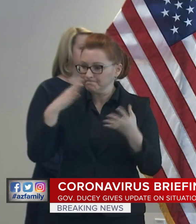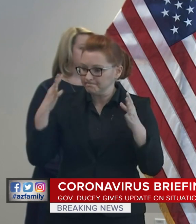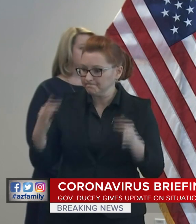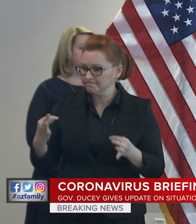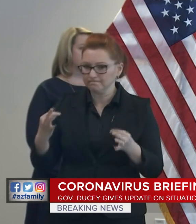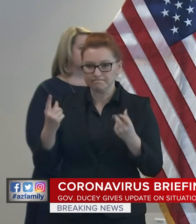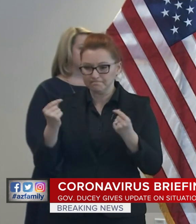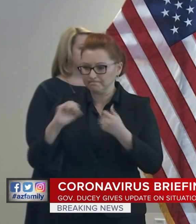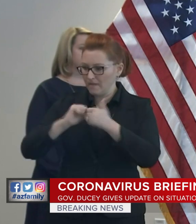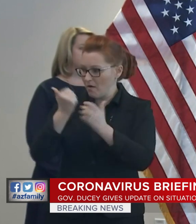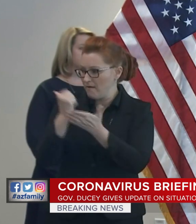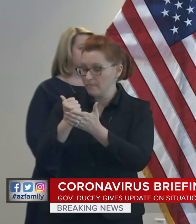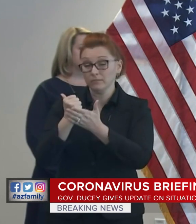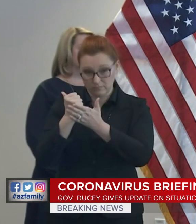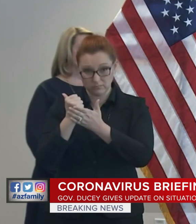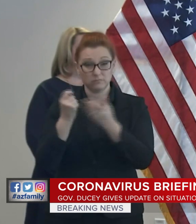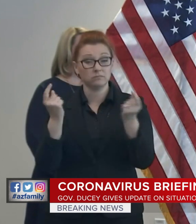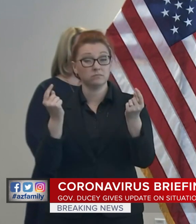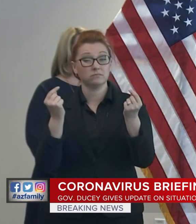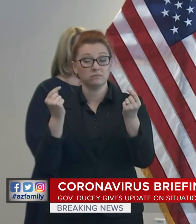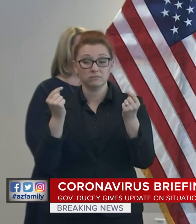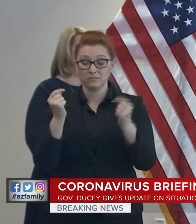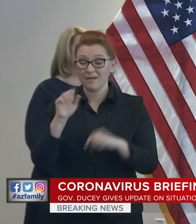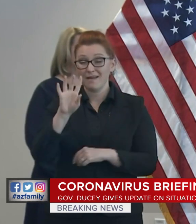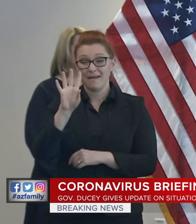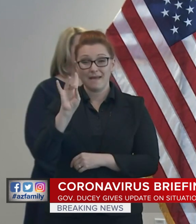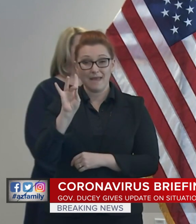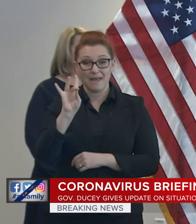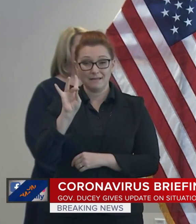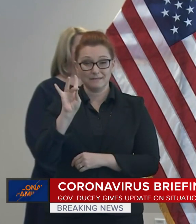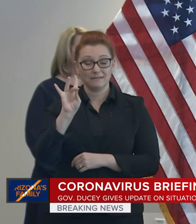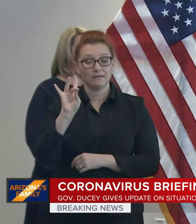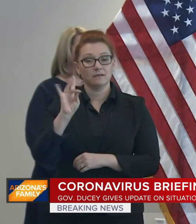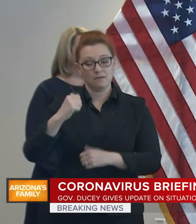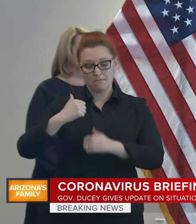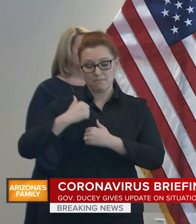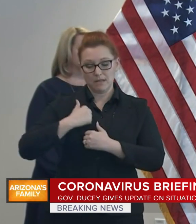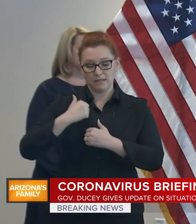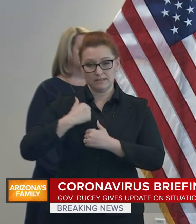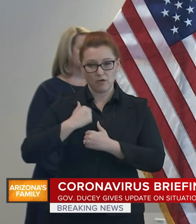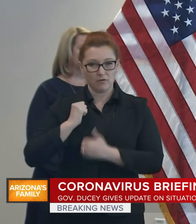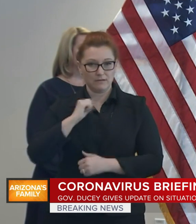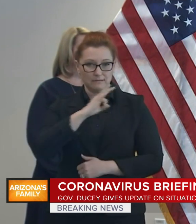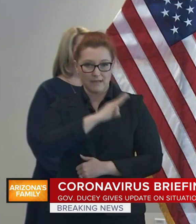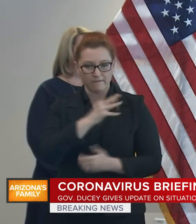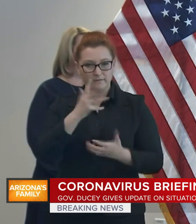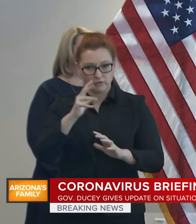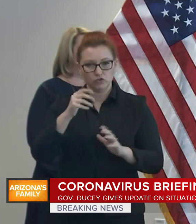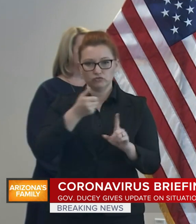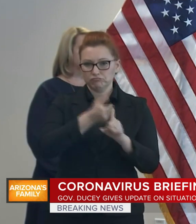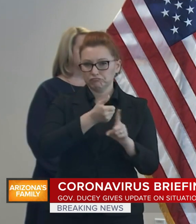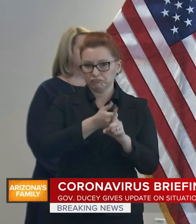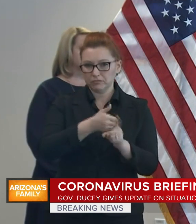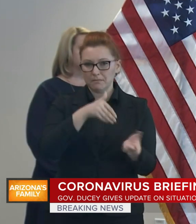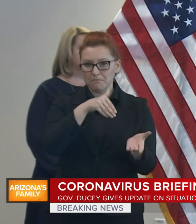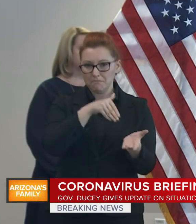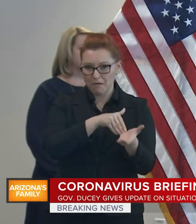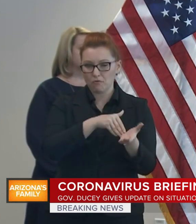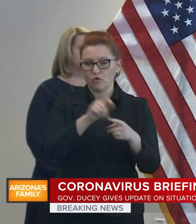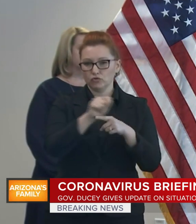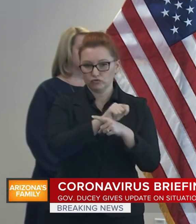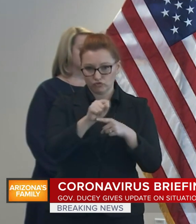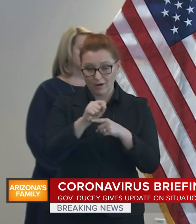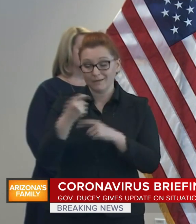two Black Hawk helicopters filled with eight medically trained military personnel and 19 guardsmen